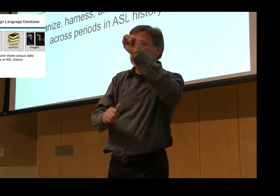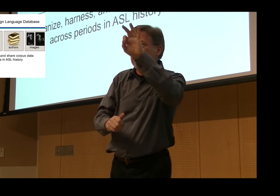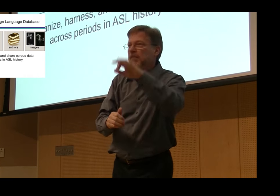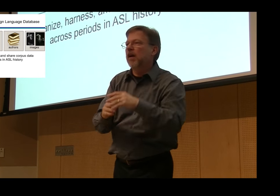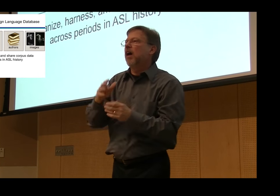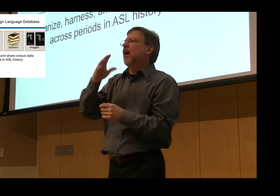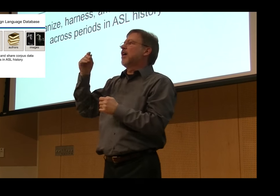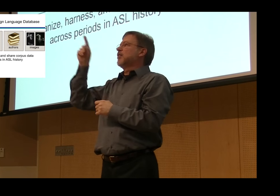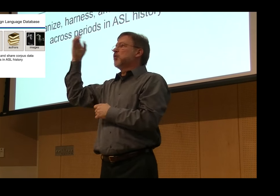the sign language.